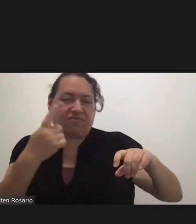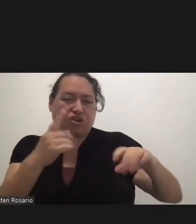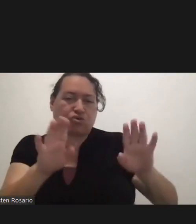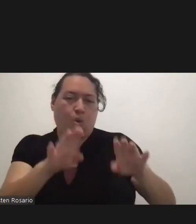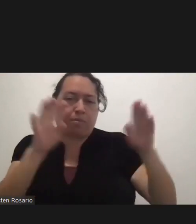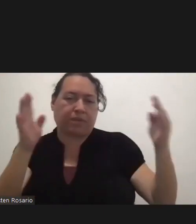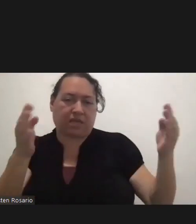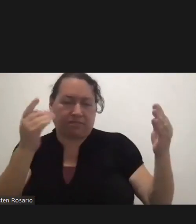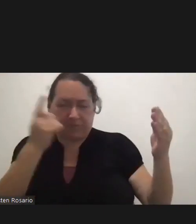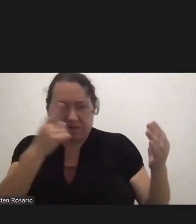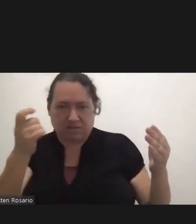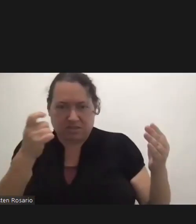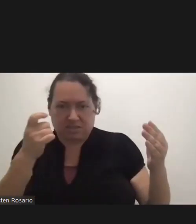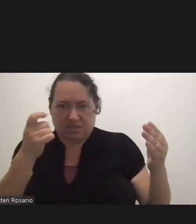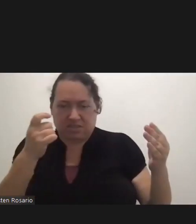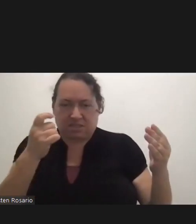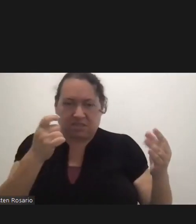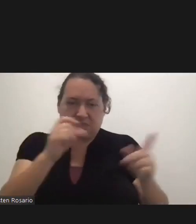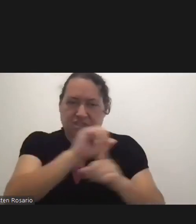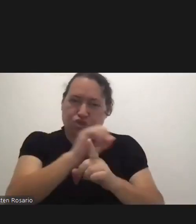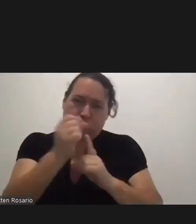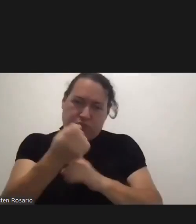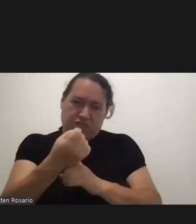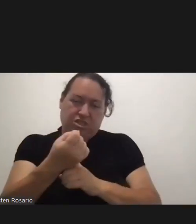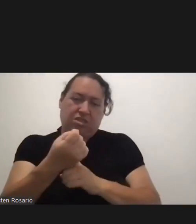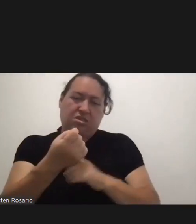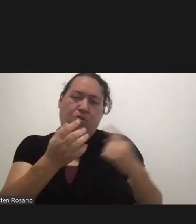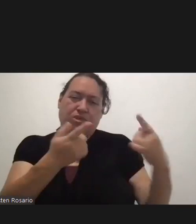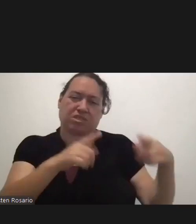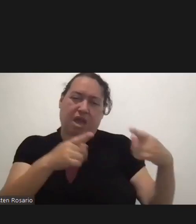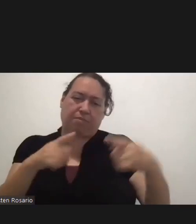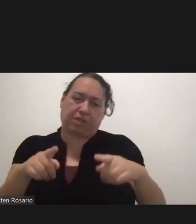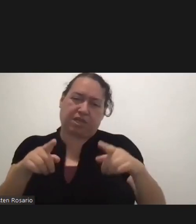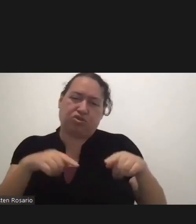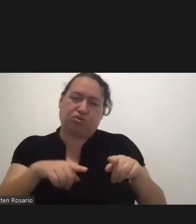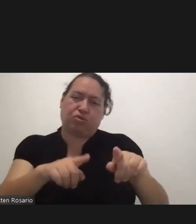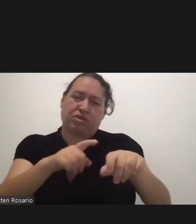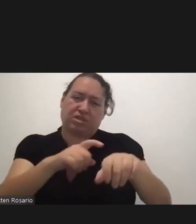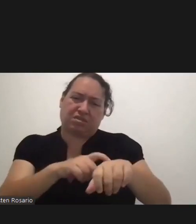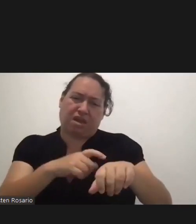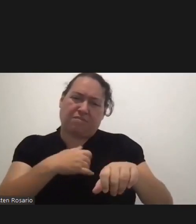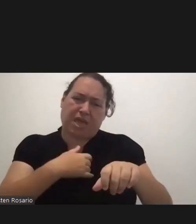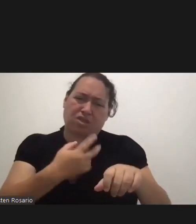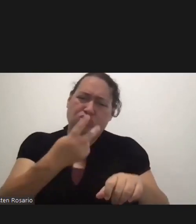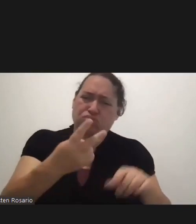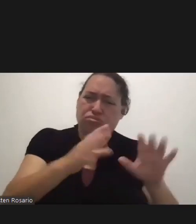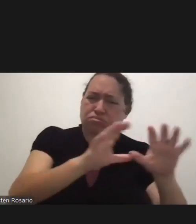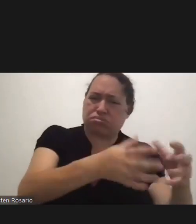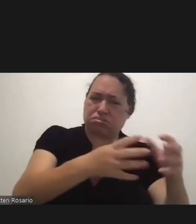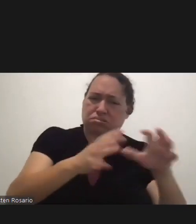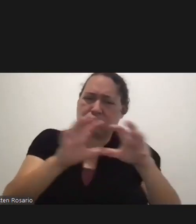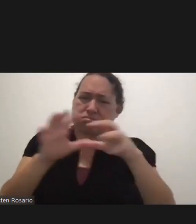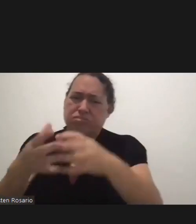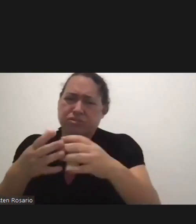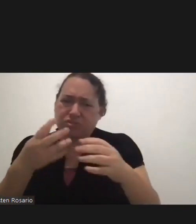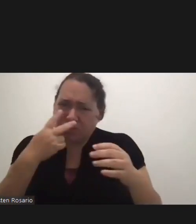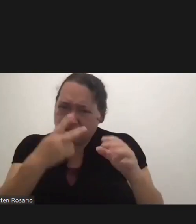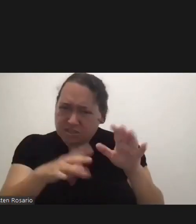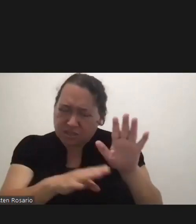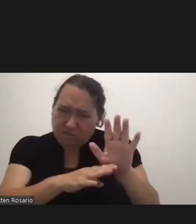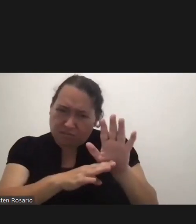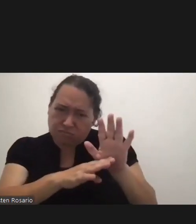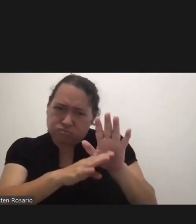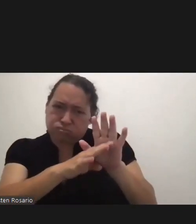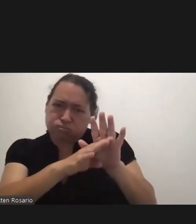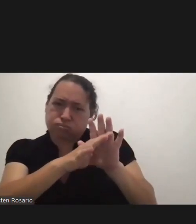of situations that was occurring at that time. We had two clusters. We were seeing an increase. As it came